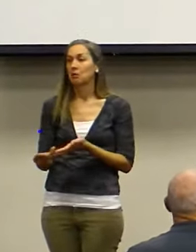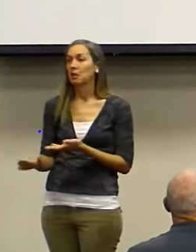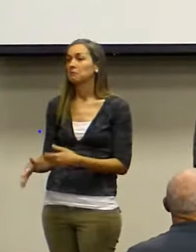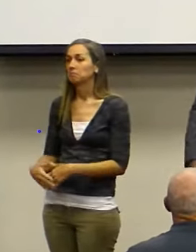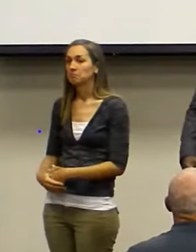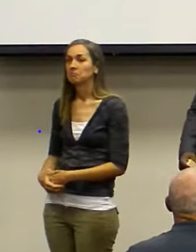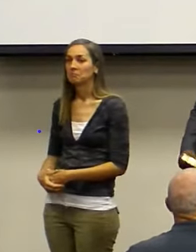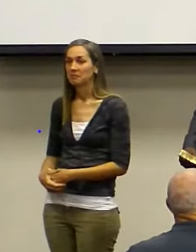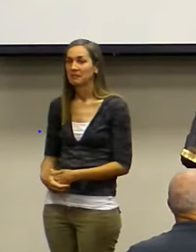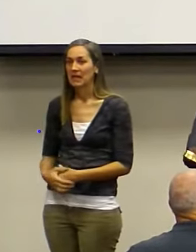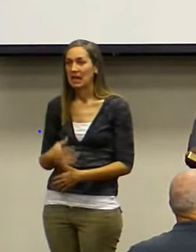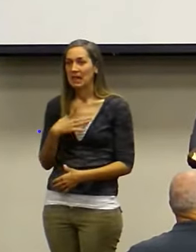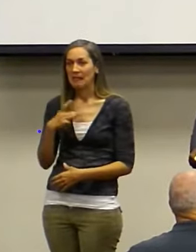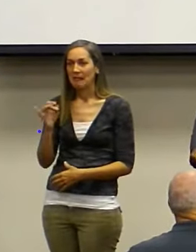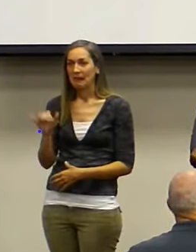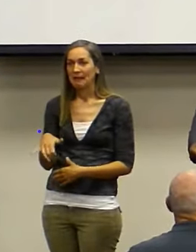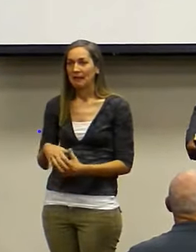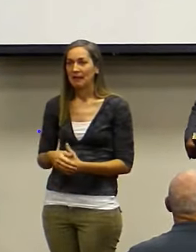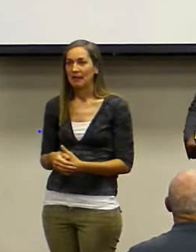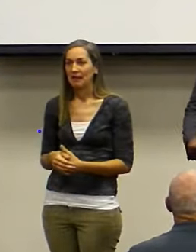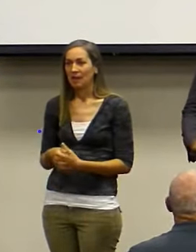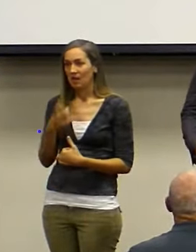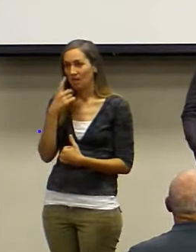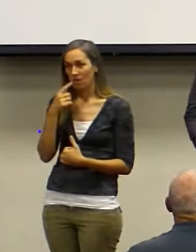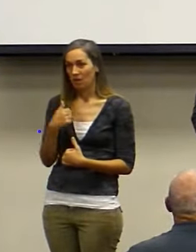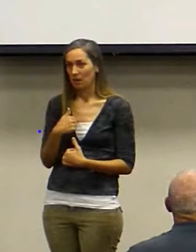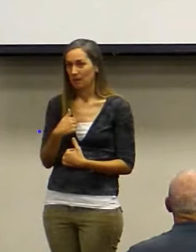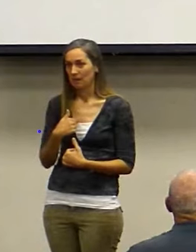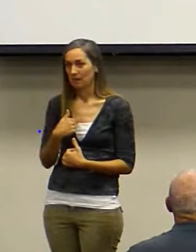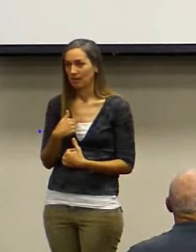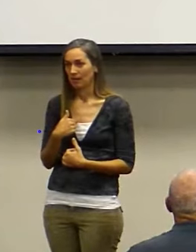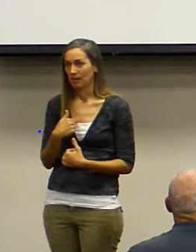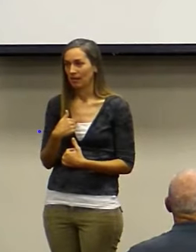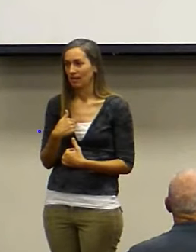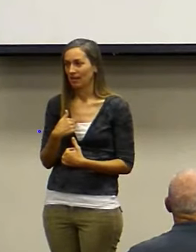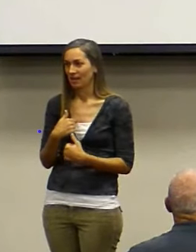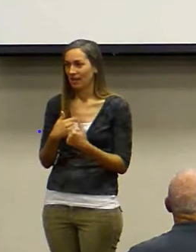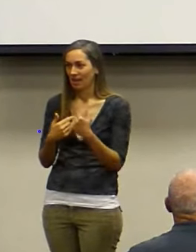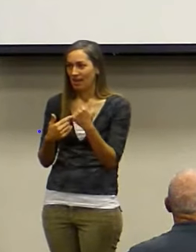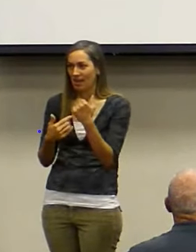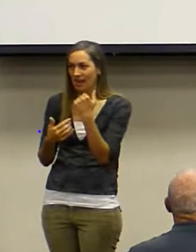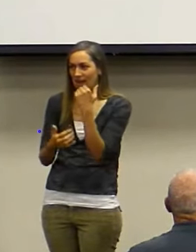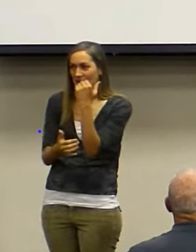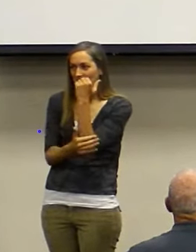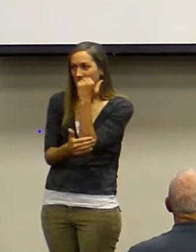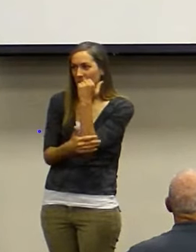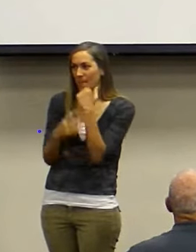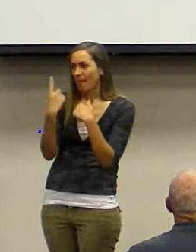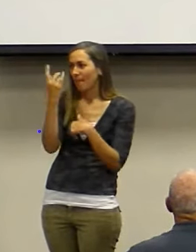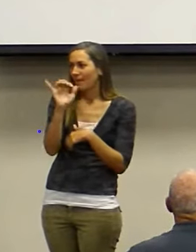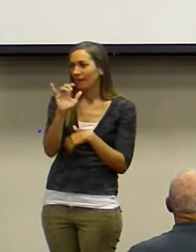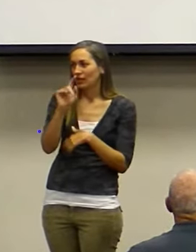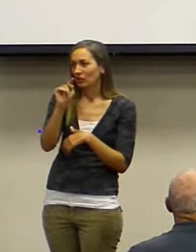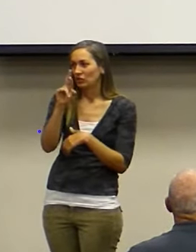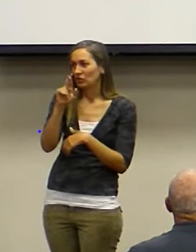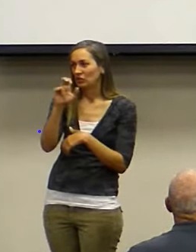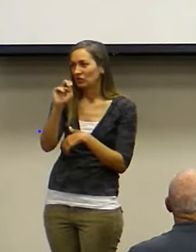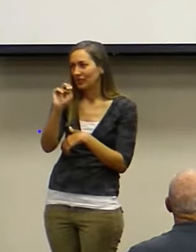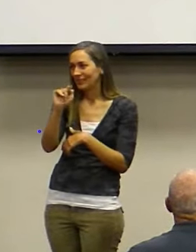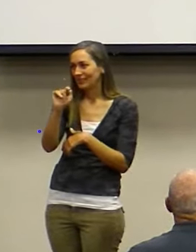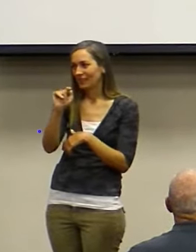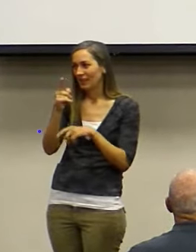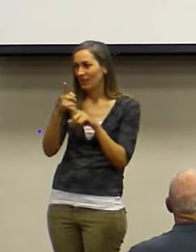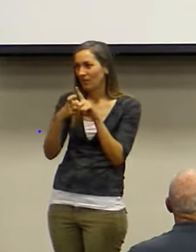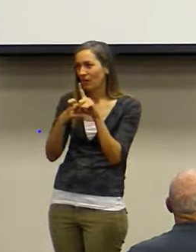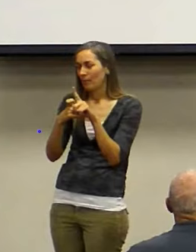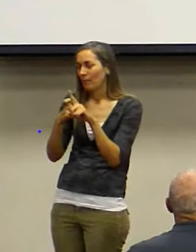See, that's what I like. For me, Abraham looks like Trent. Coming from Seattle, Washington. All his